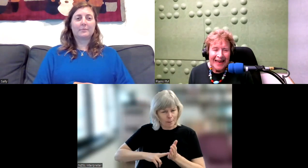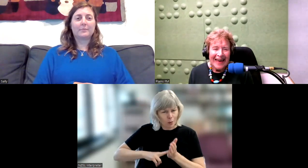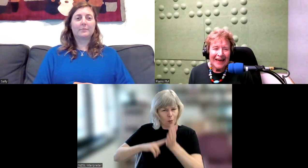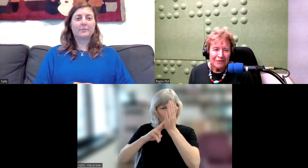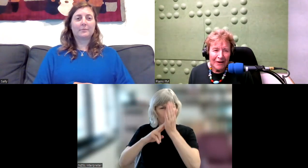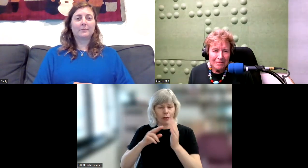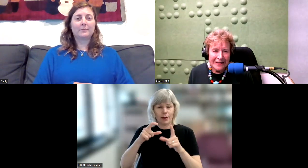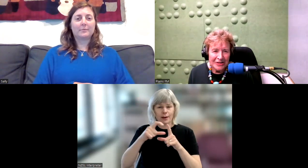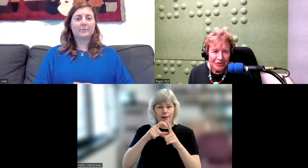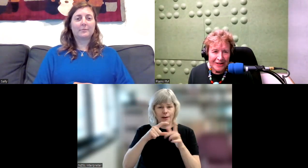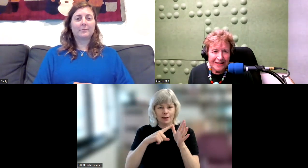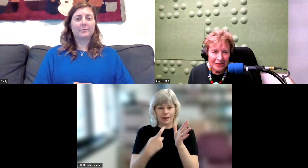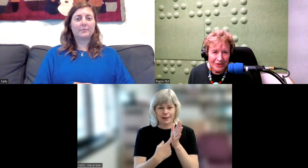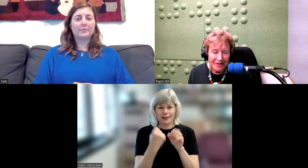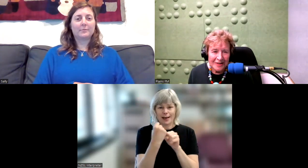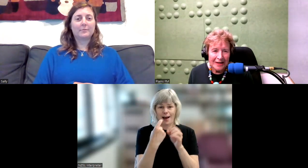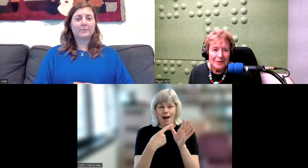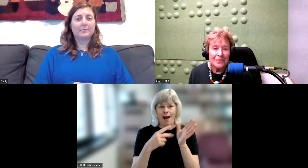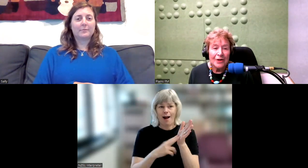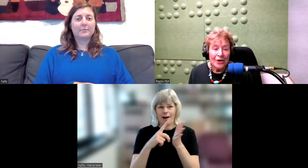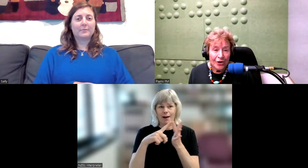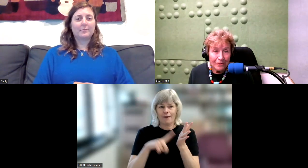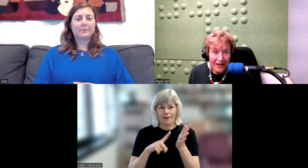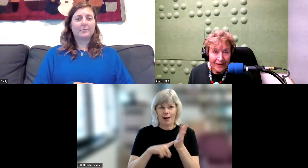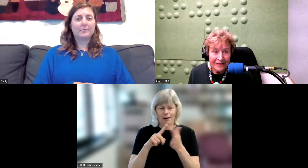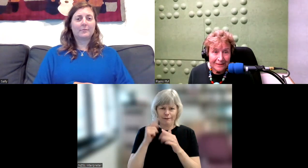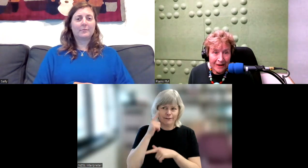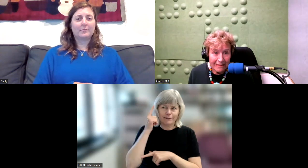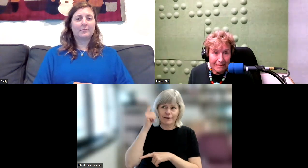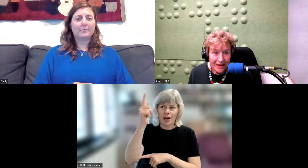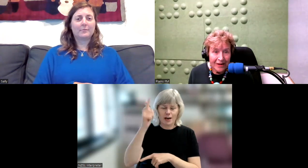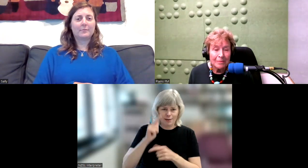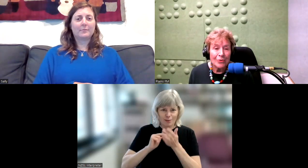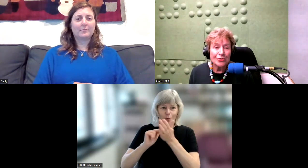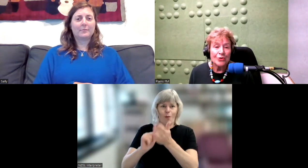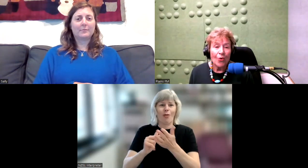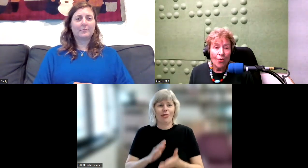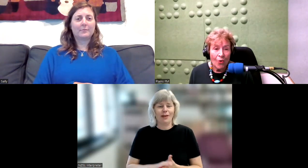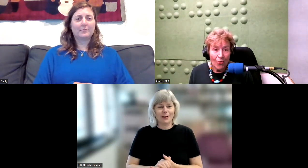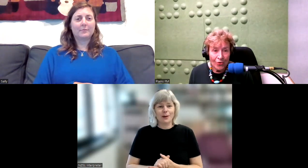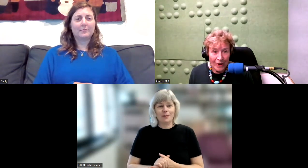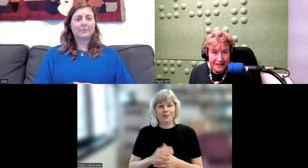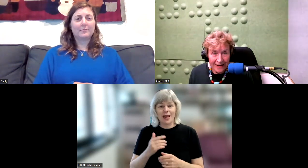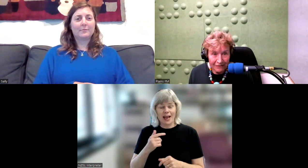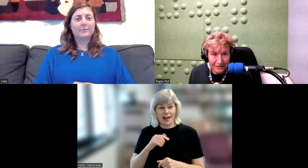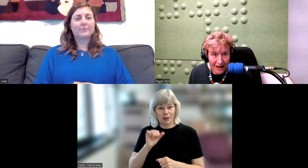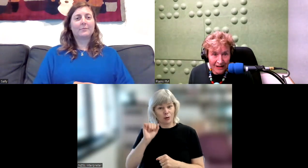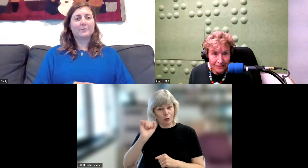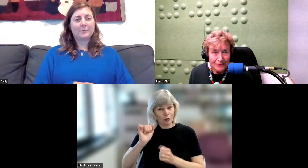And family history tells us that her mother, my grandmother, brought her all the way down from Dargaville